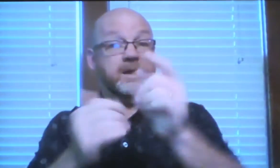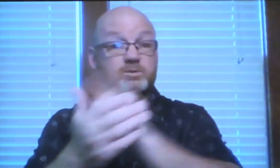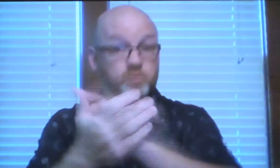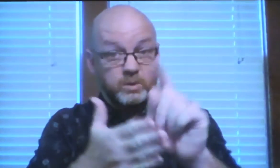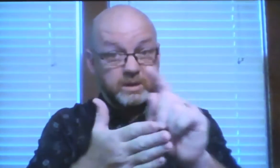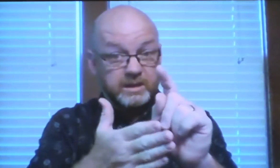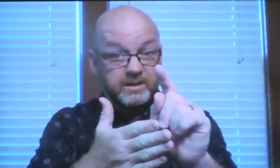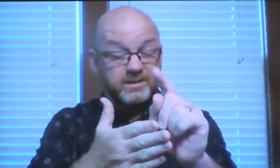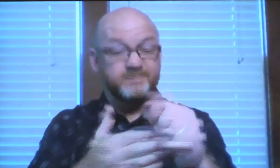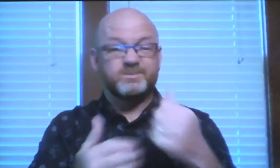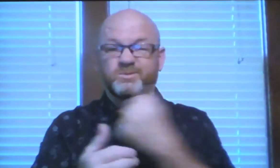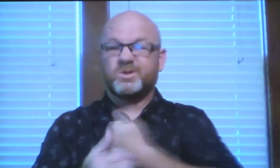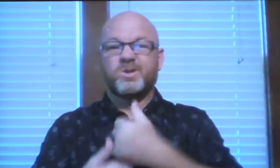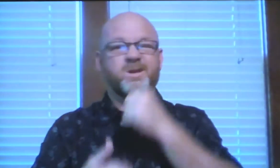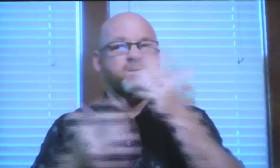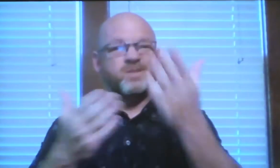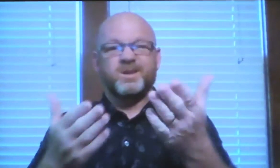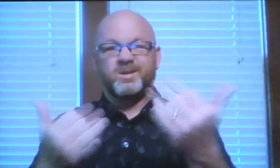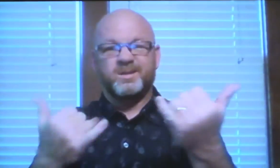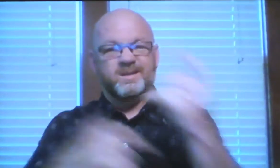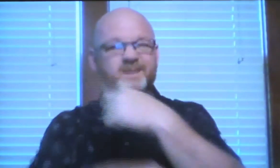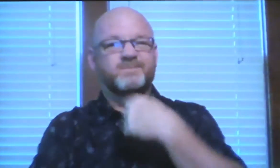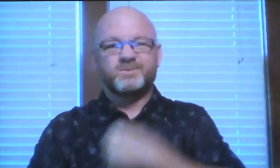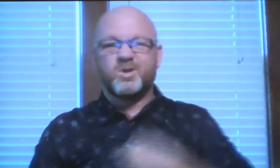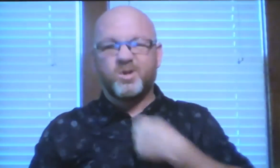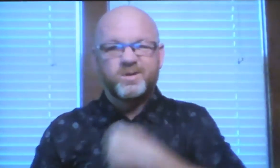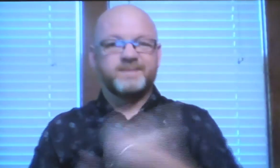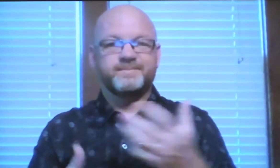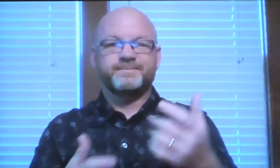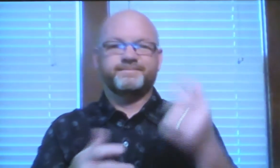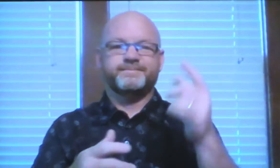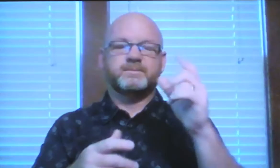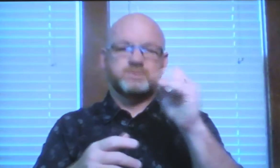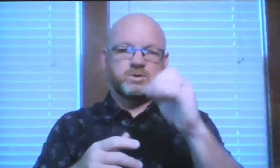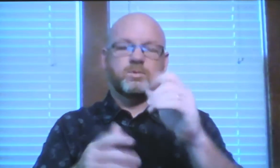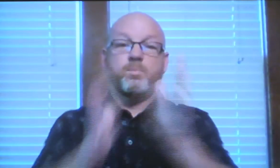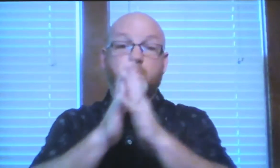forward to seeing you next week. And again, I'm sorry I can't join you today.